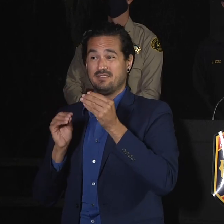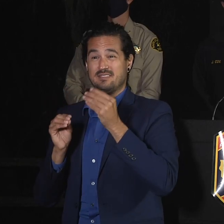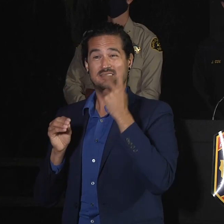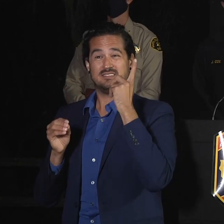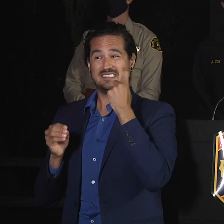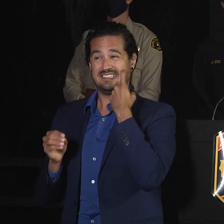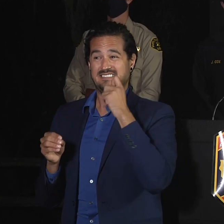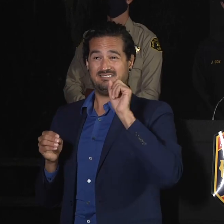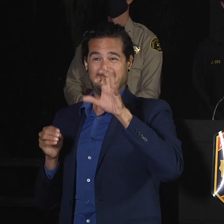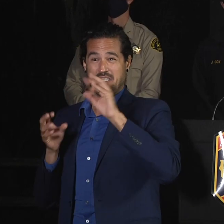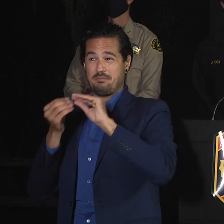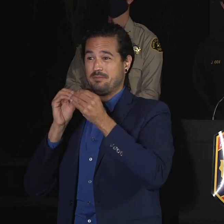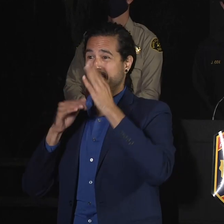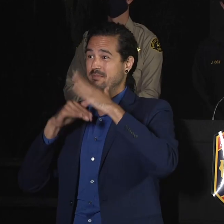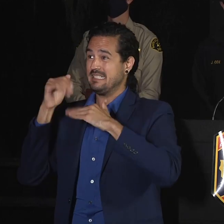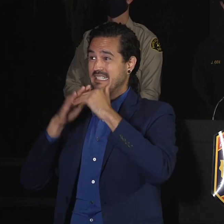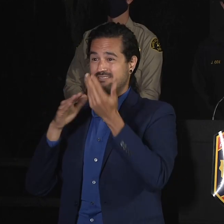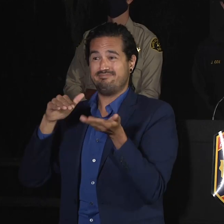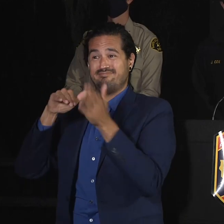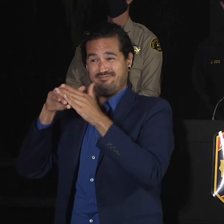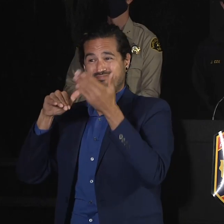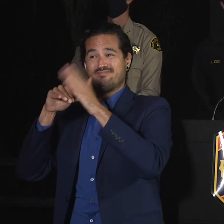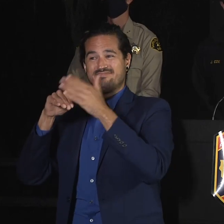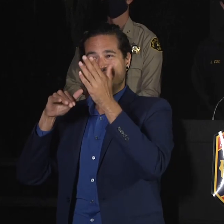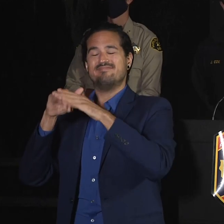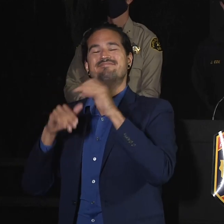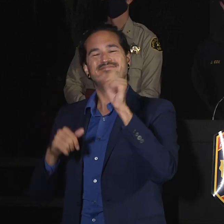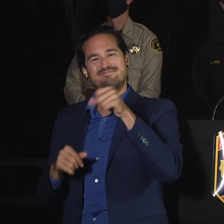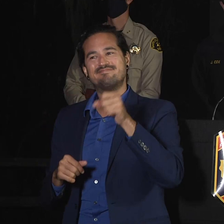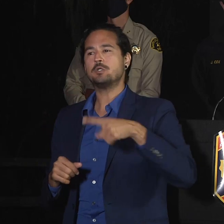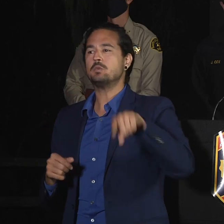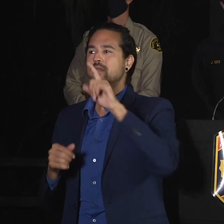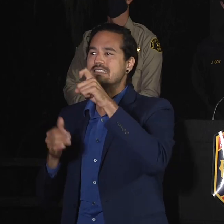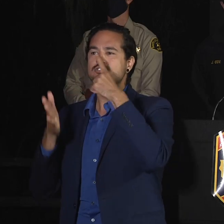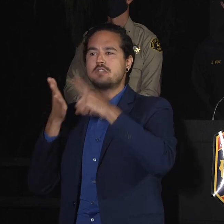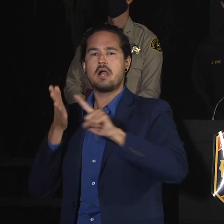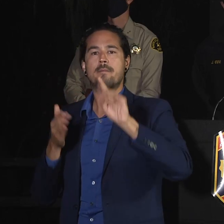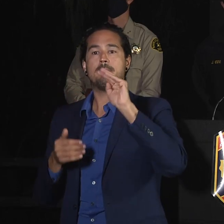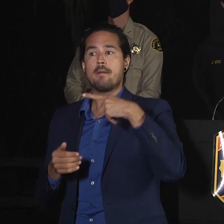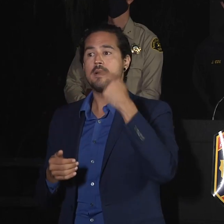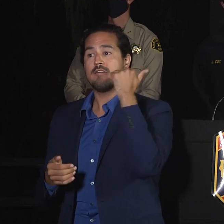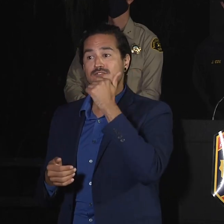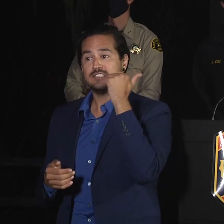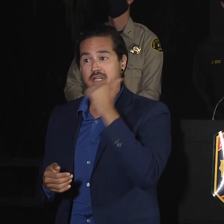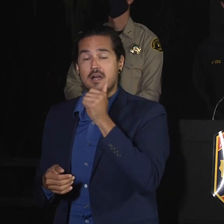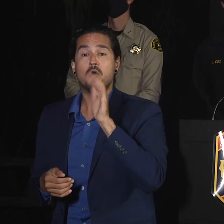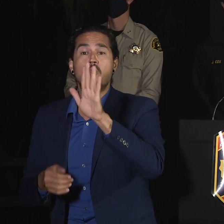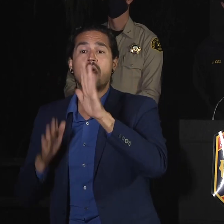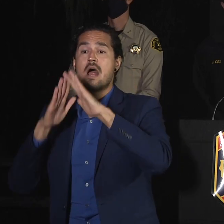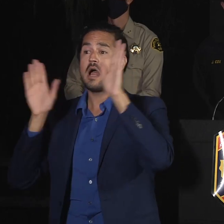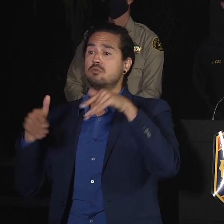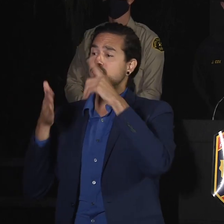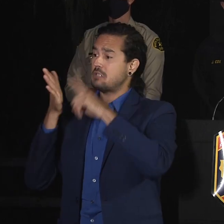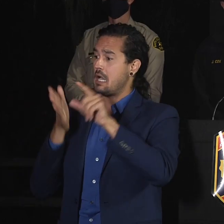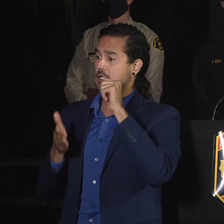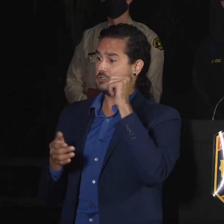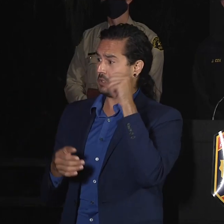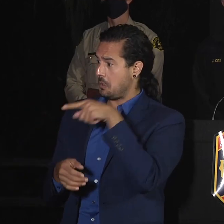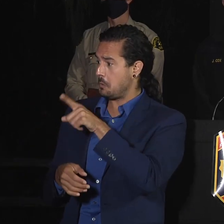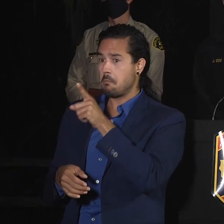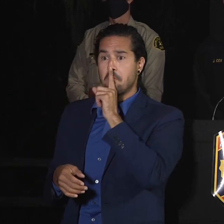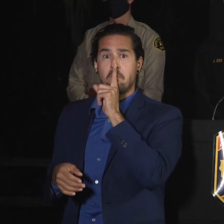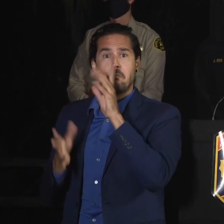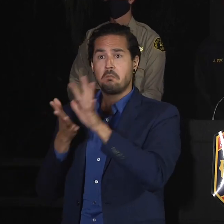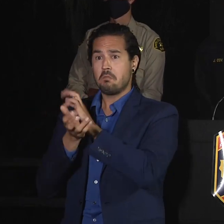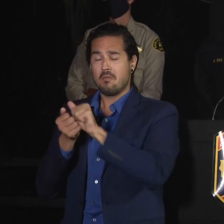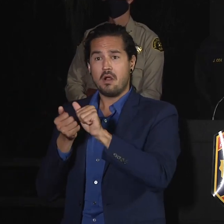One day you need to check that map every day and one day your house may not be on there and the next day as we continue damage inspection. More